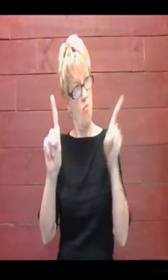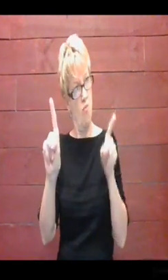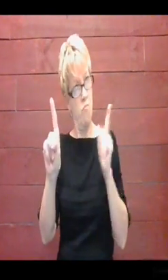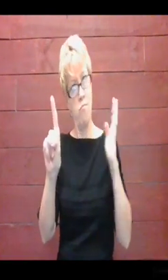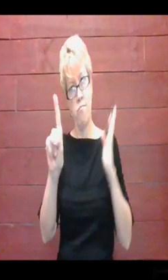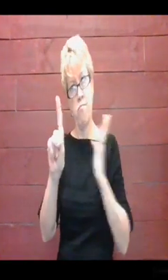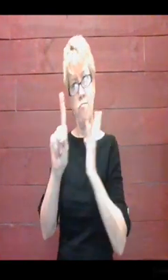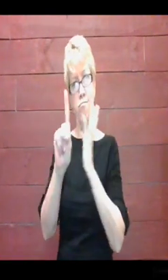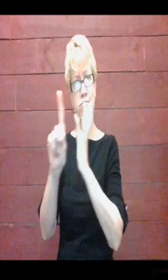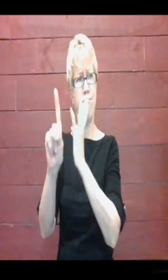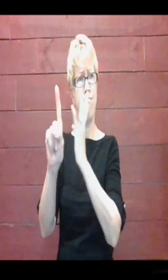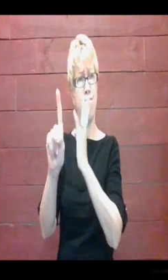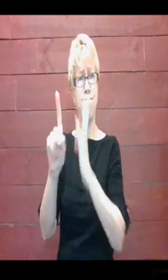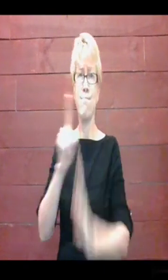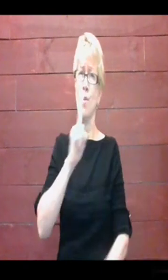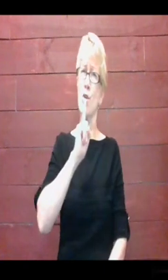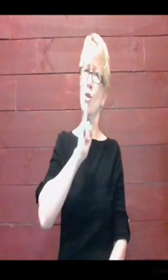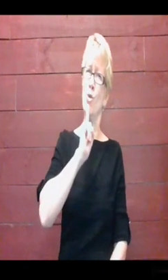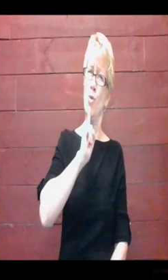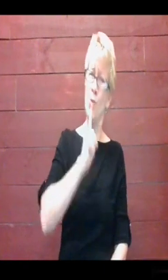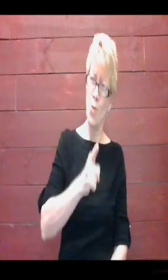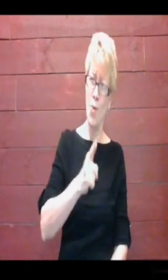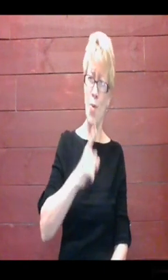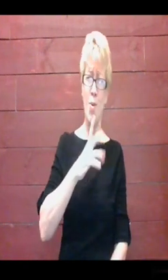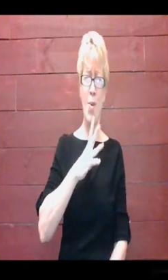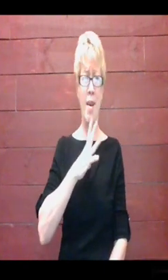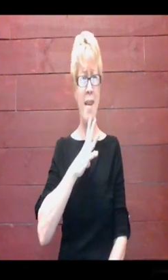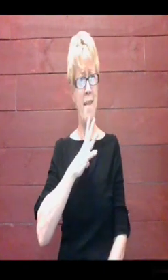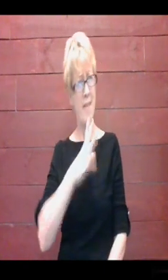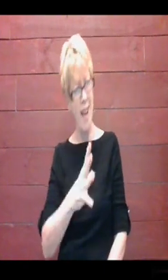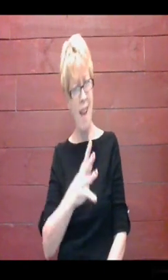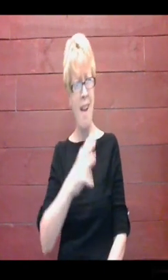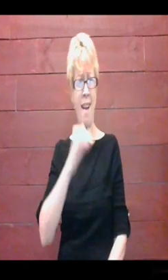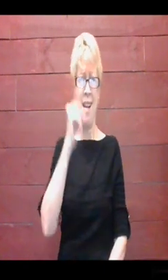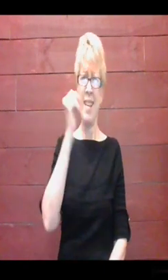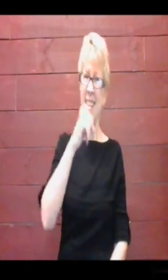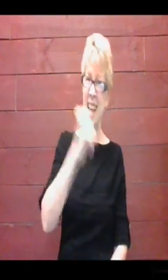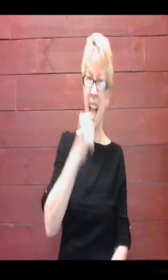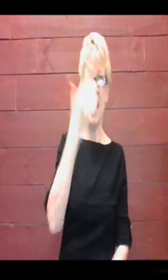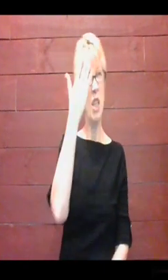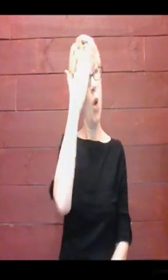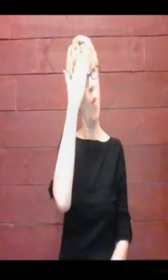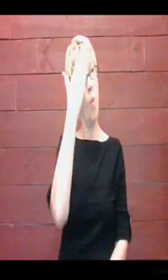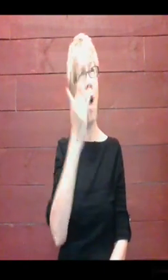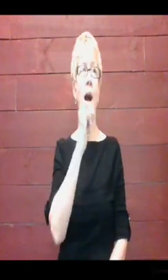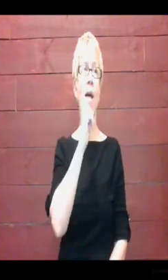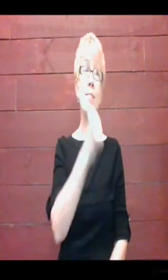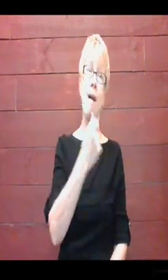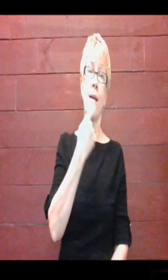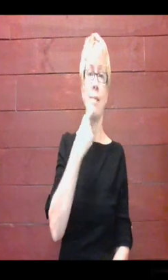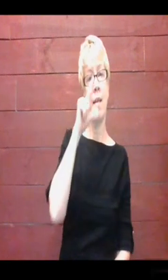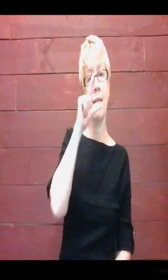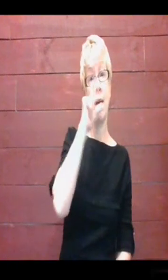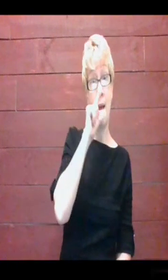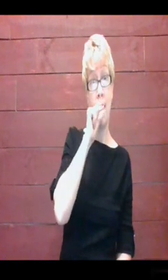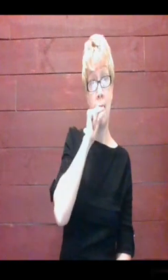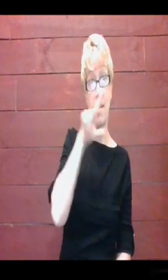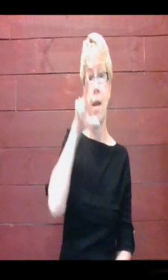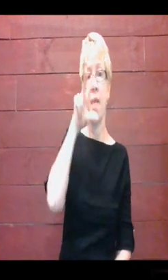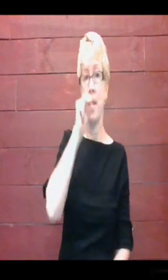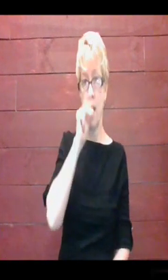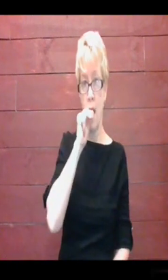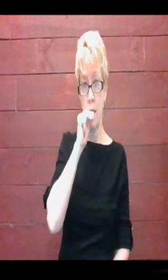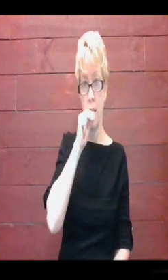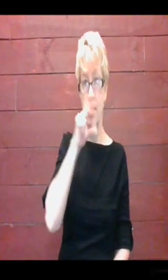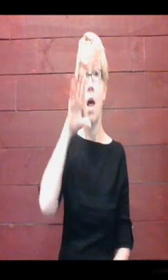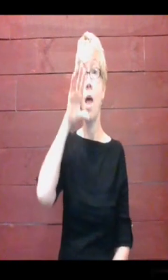"'Why, of course, certainly, without a doubt, why not?' said Henny Penny, Ducky Lucky,